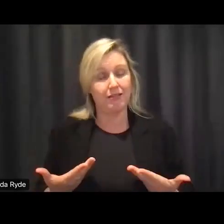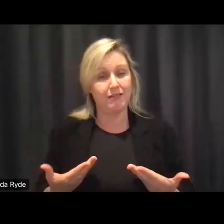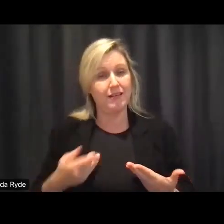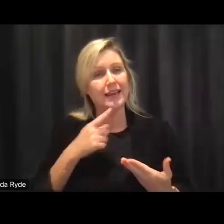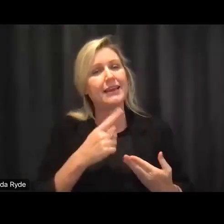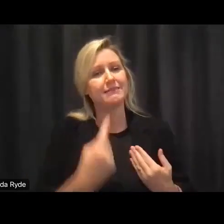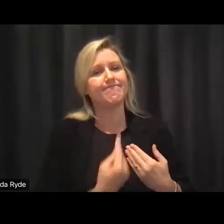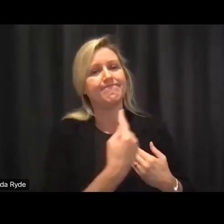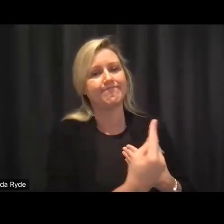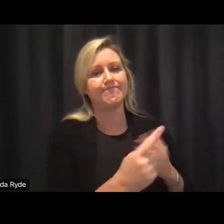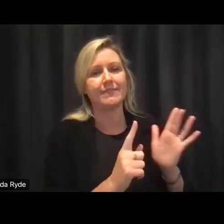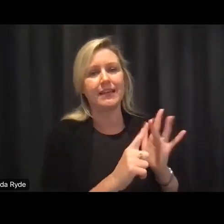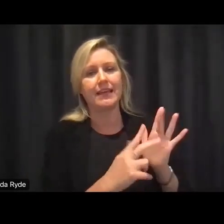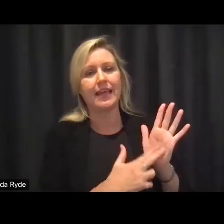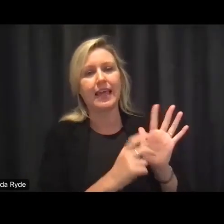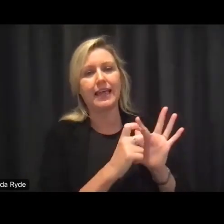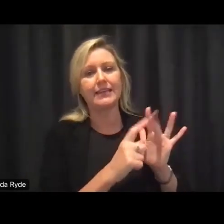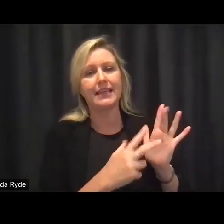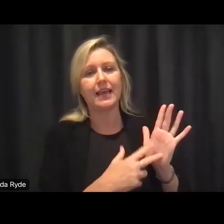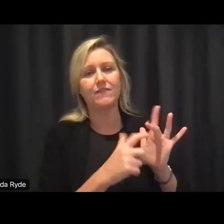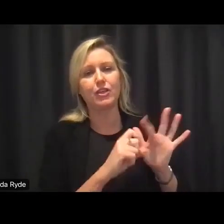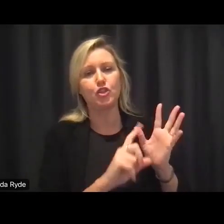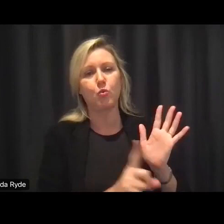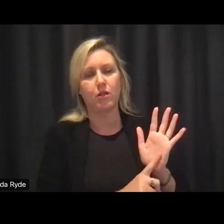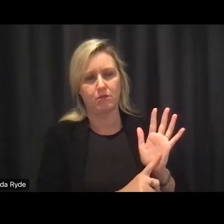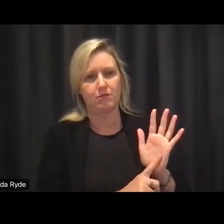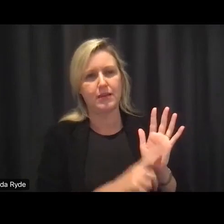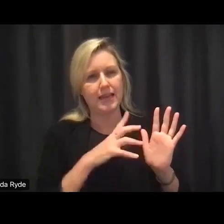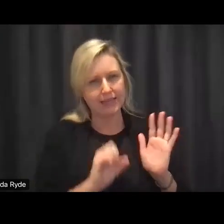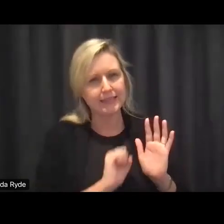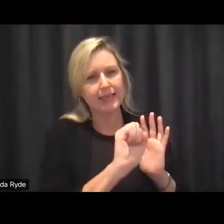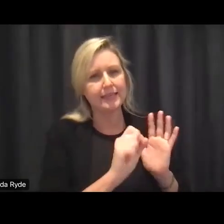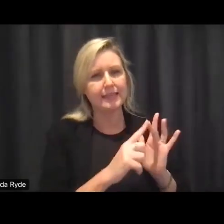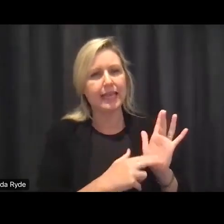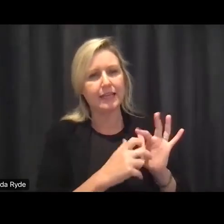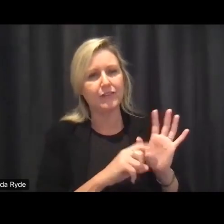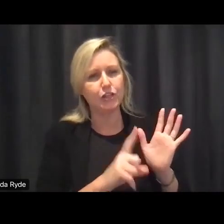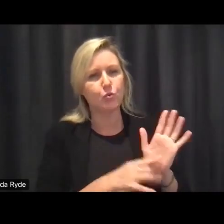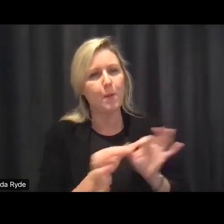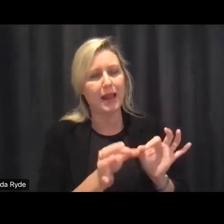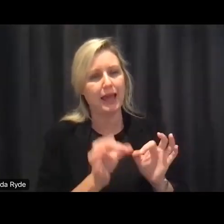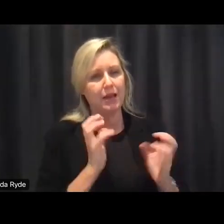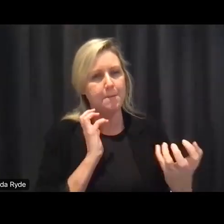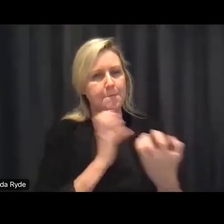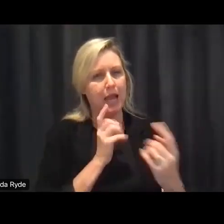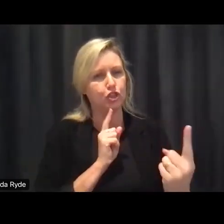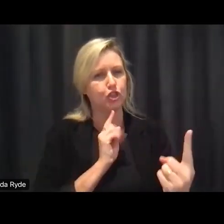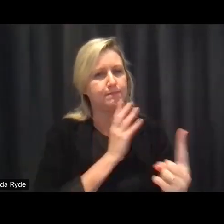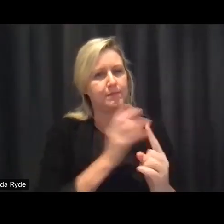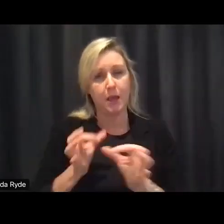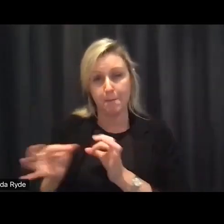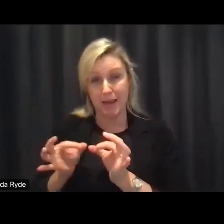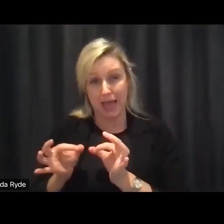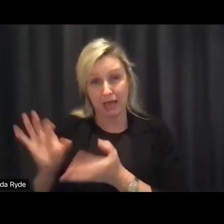individual and he needs an individual plan and he needs someone to understand him and his needs so i'm looking forward to your contributions